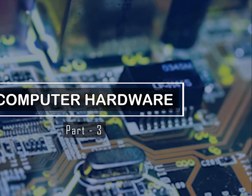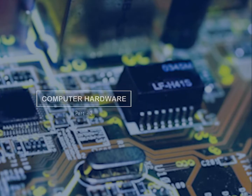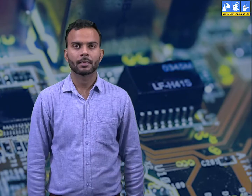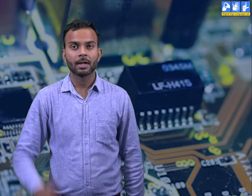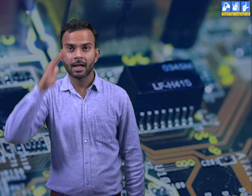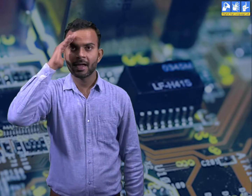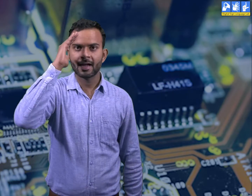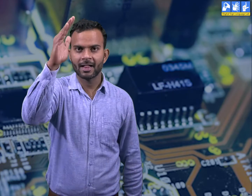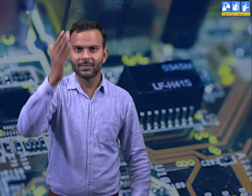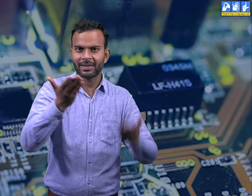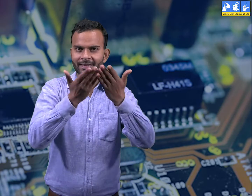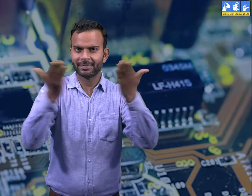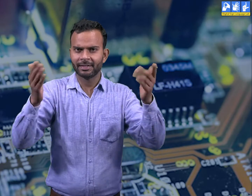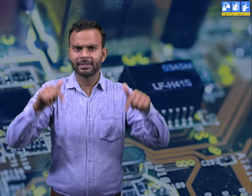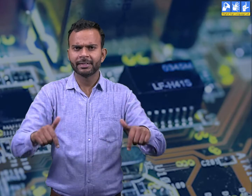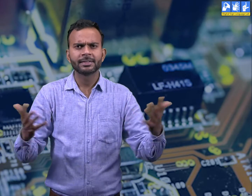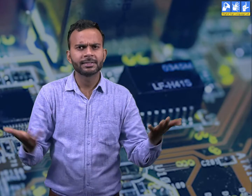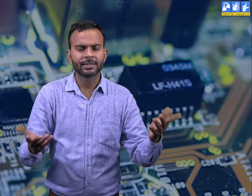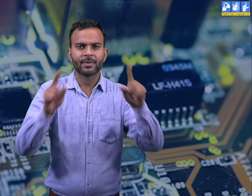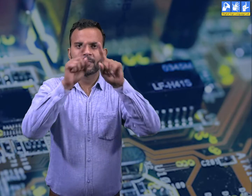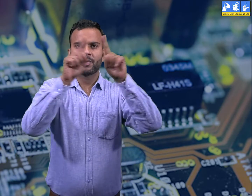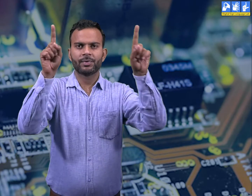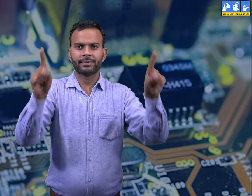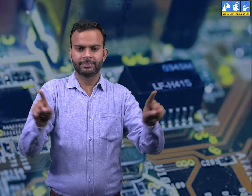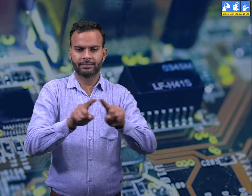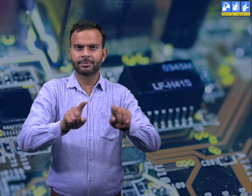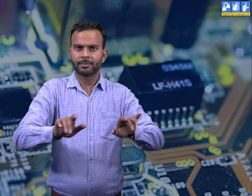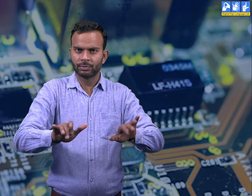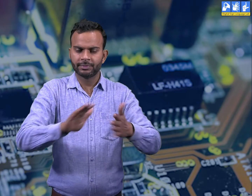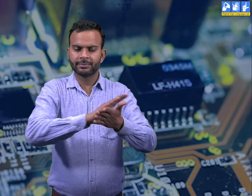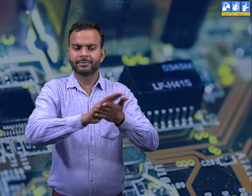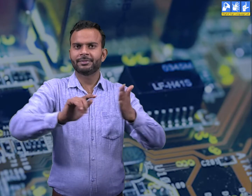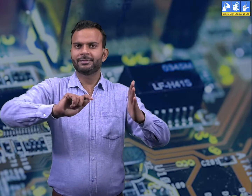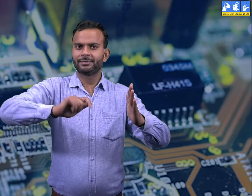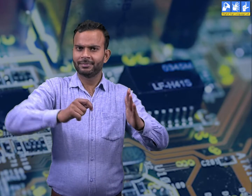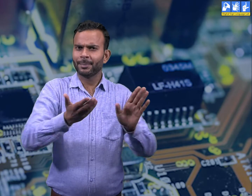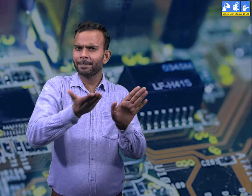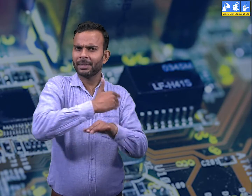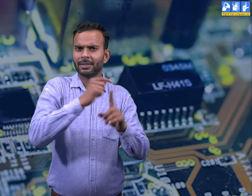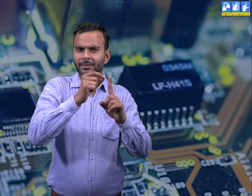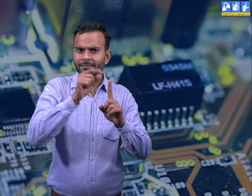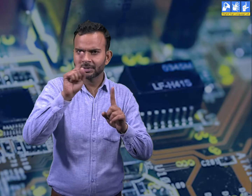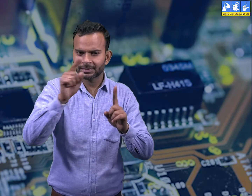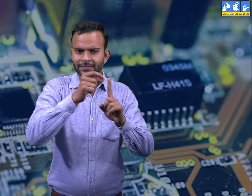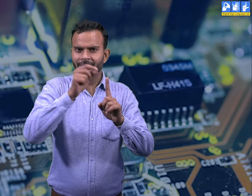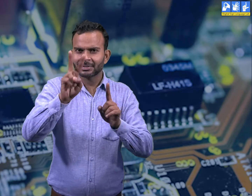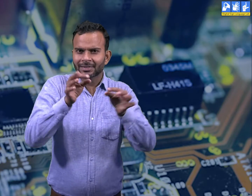Hello everyone, in this video we will continue learning about